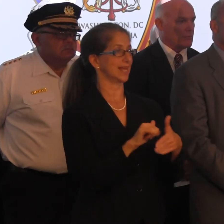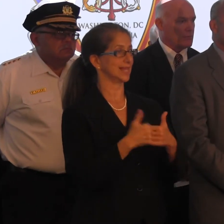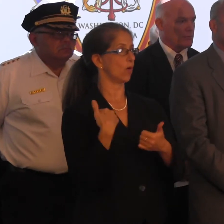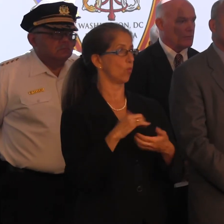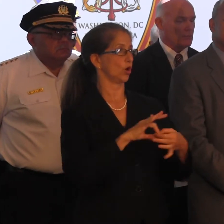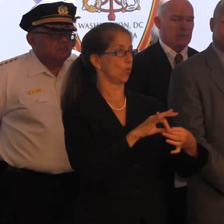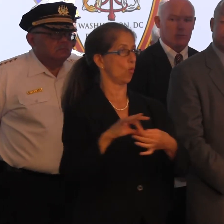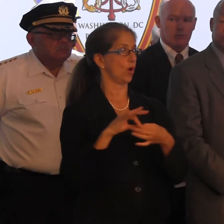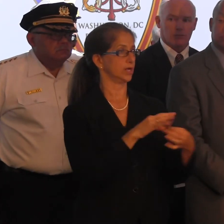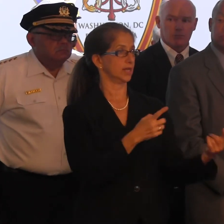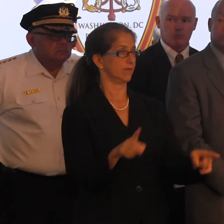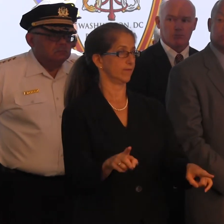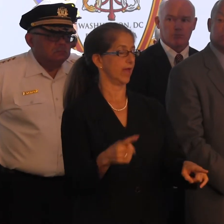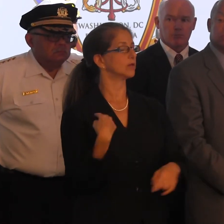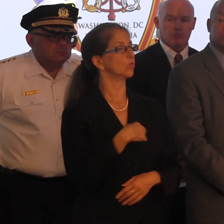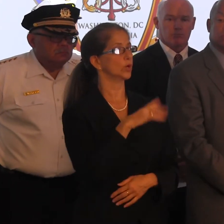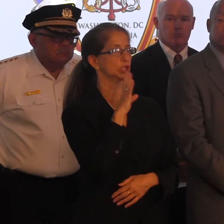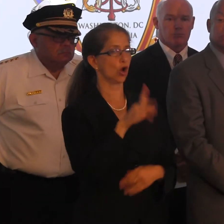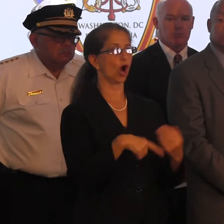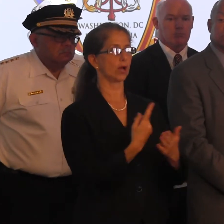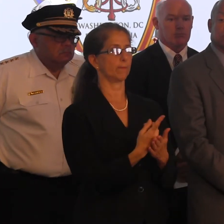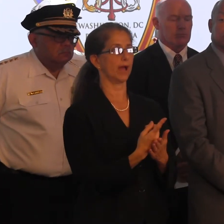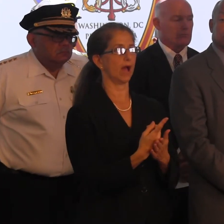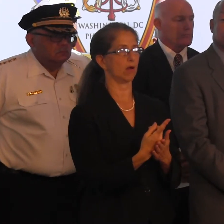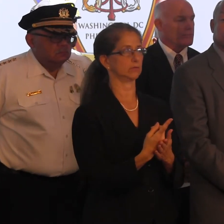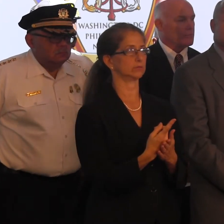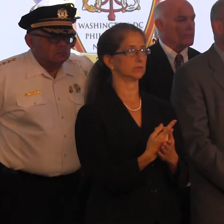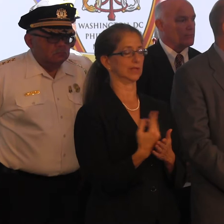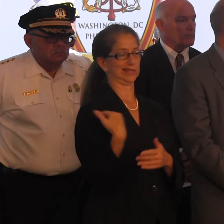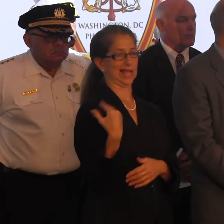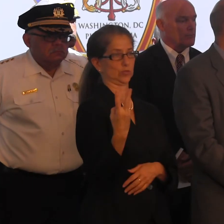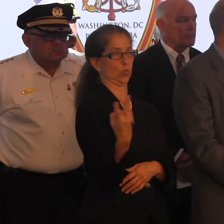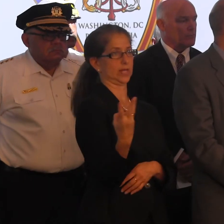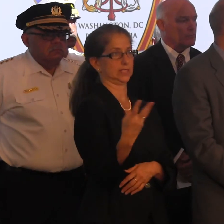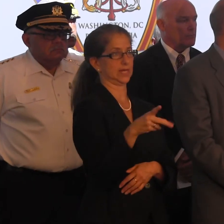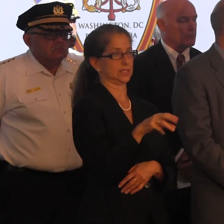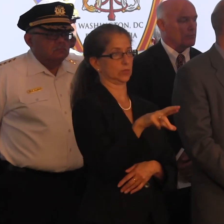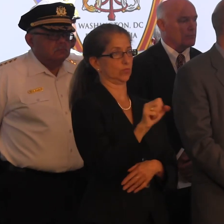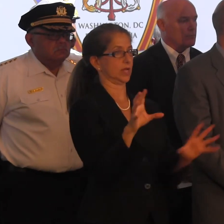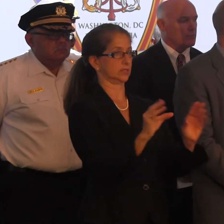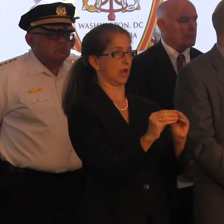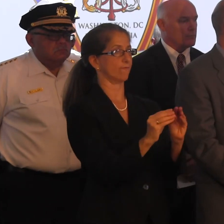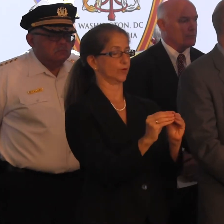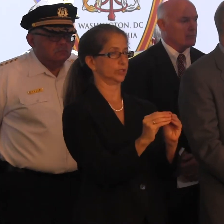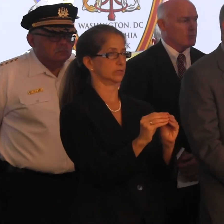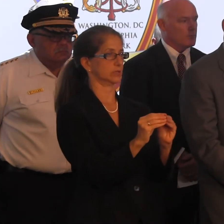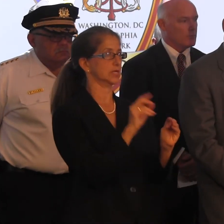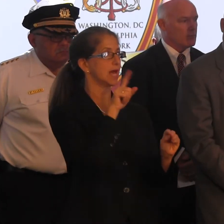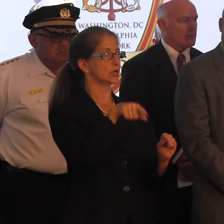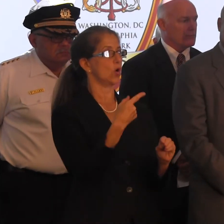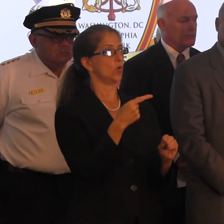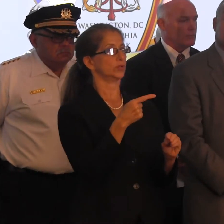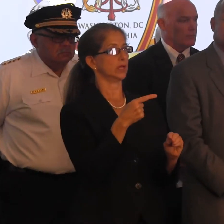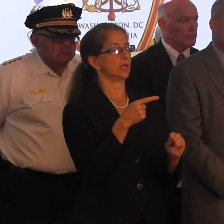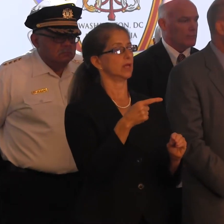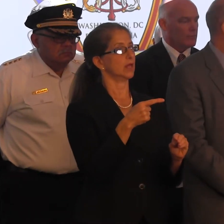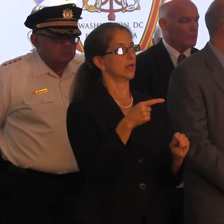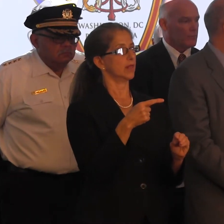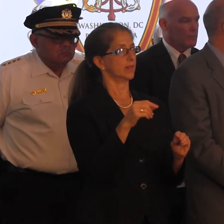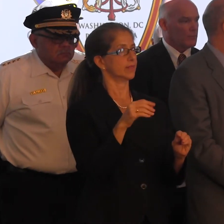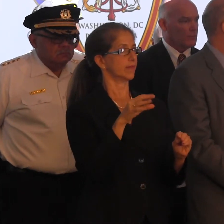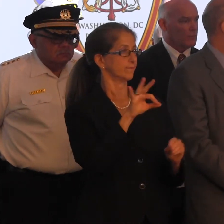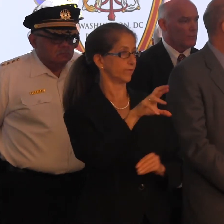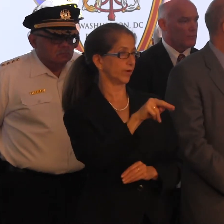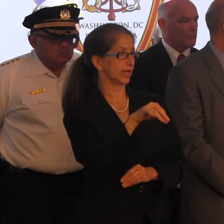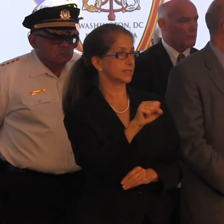So, you know, again, we talked about on Wednesday's press conference, not only the rest of the Francis Festival grounds, and